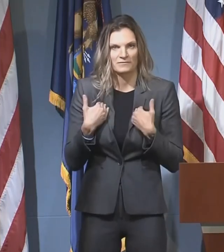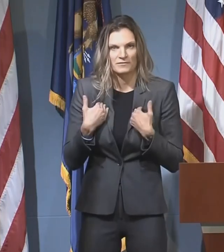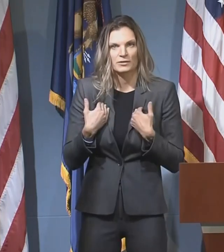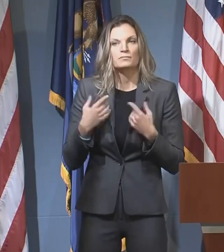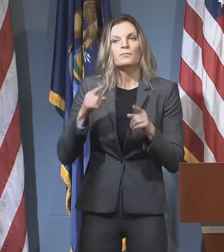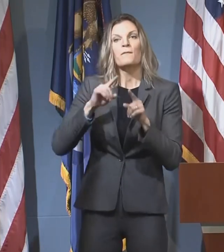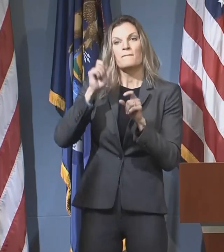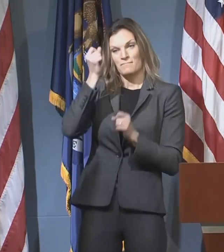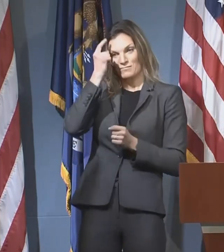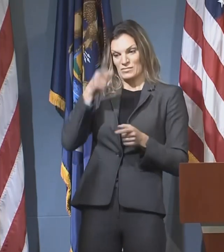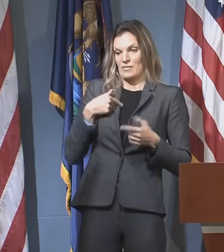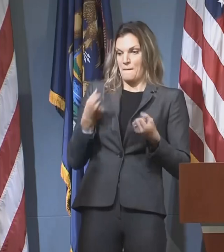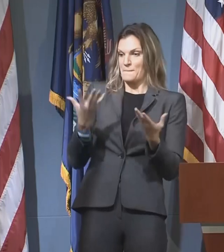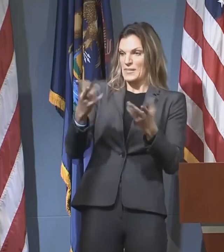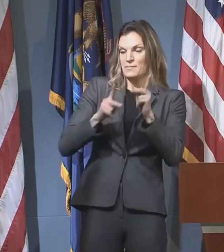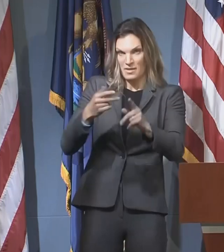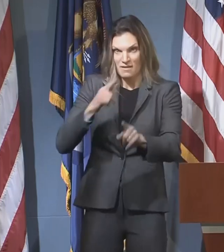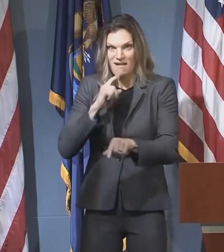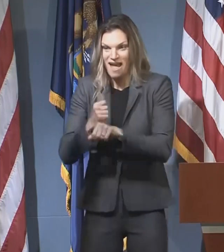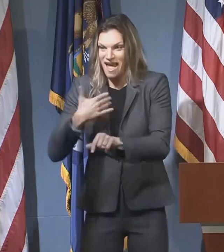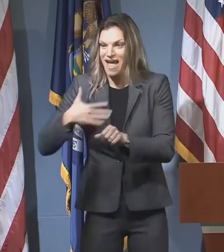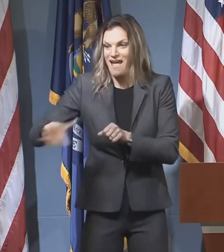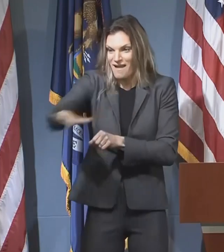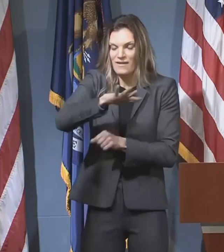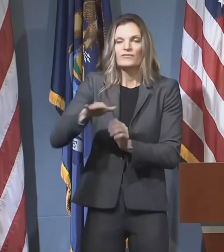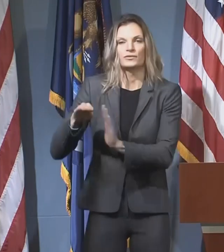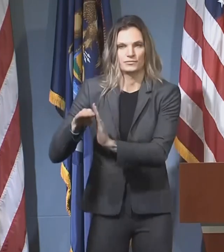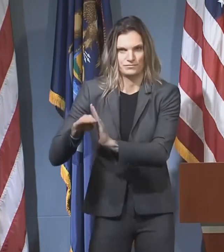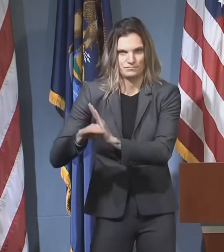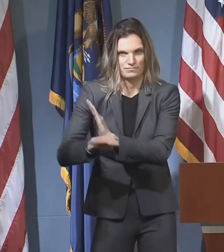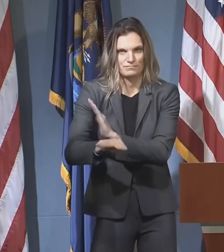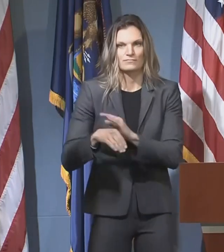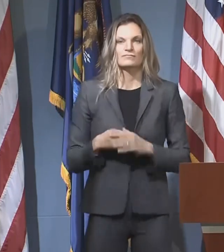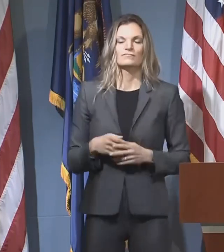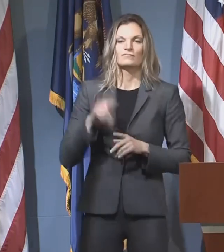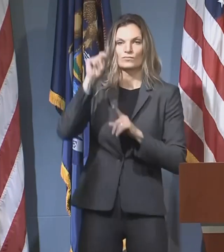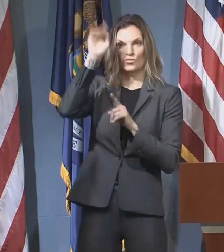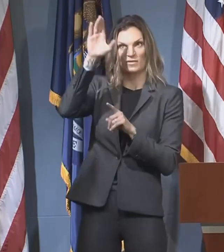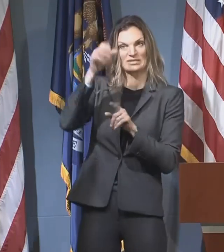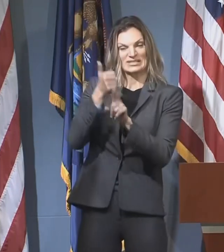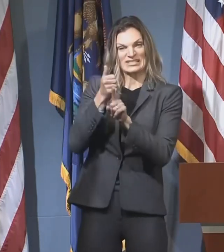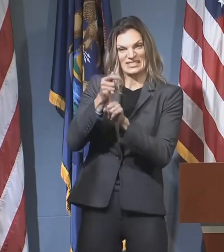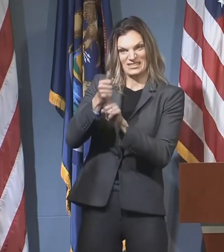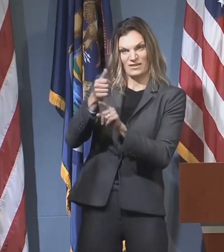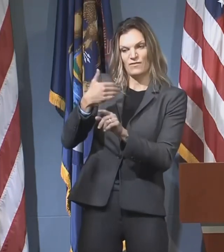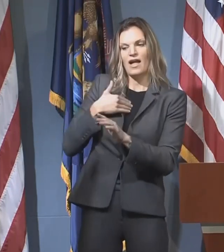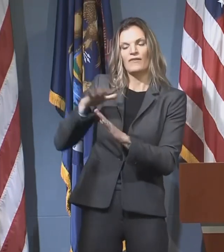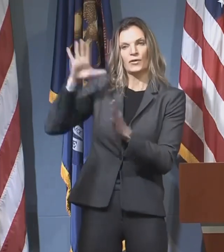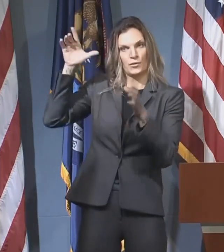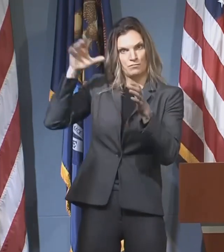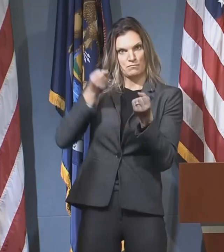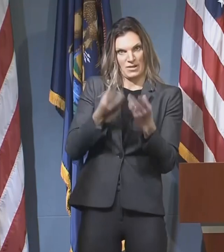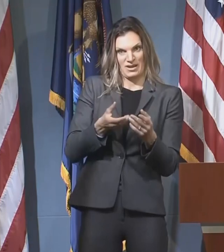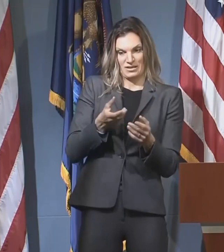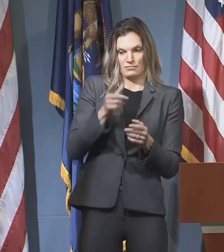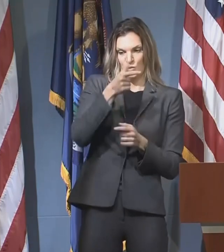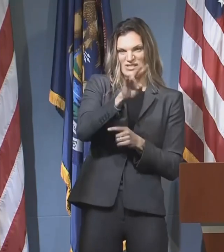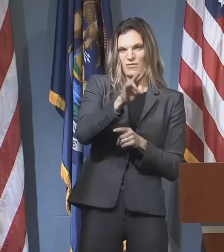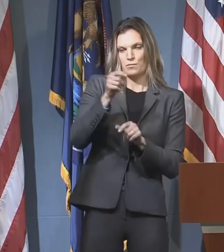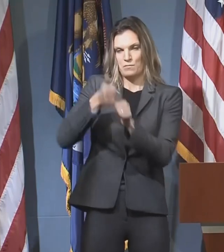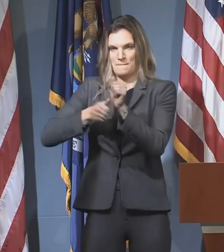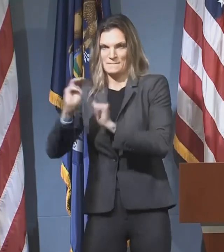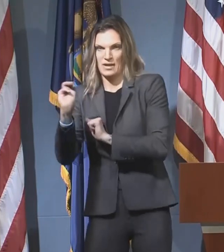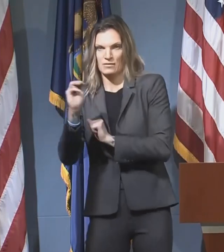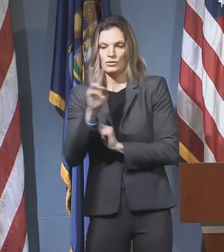is trending downwards. The Traverse City region has the lowest case rate in the state at 27 cases per million. And they have 2.2